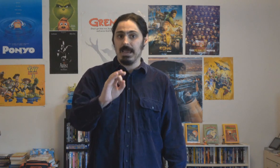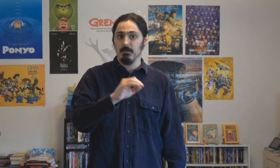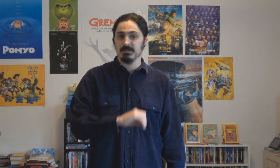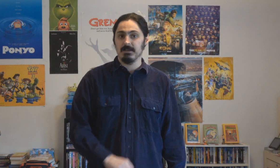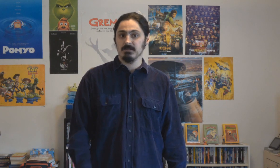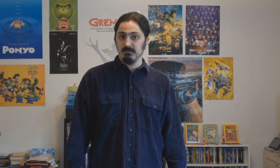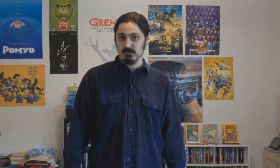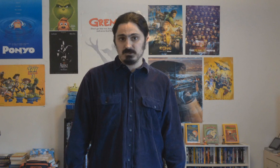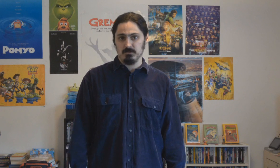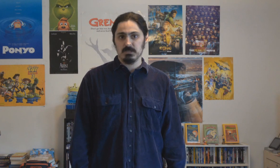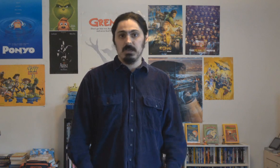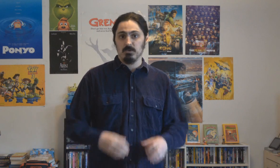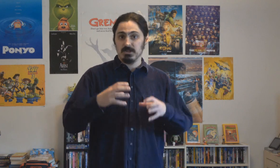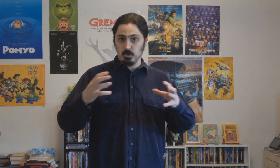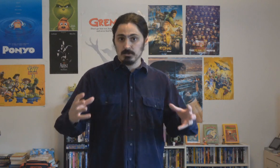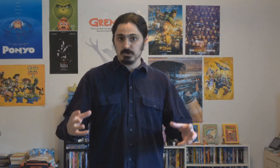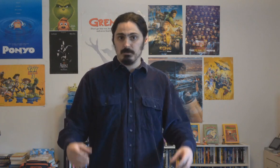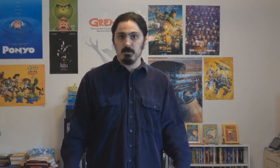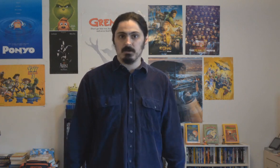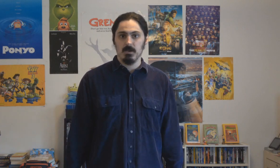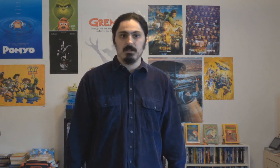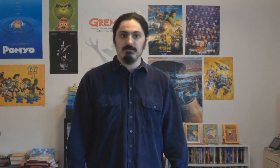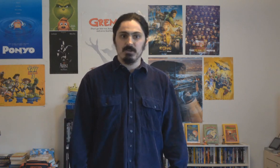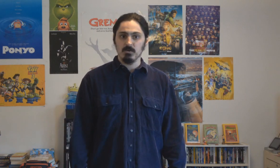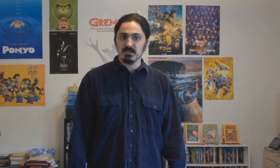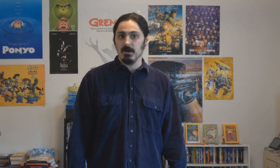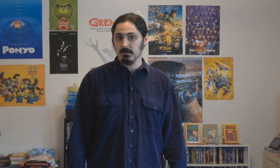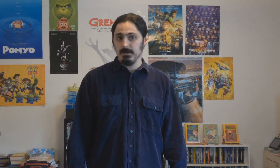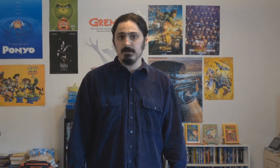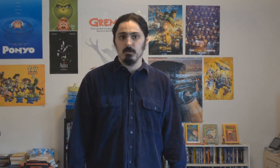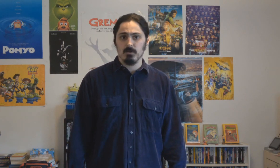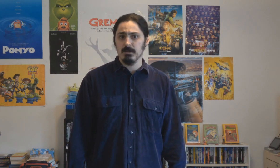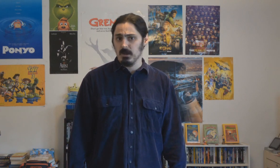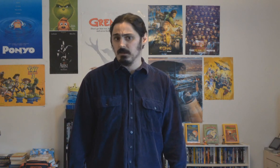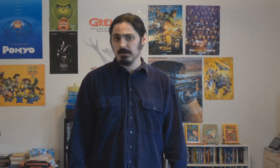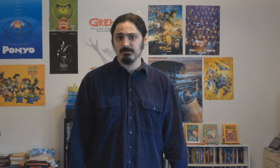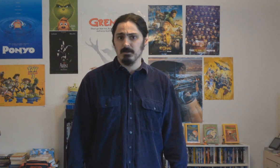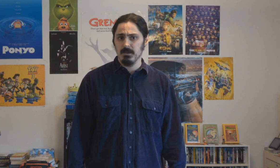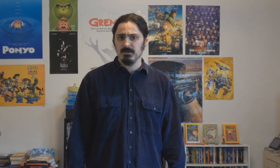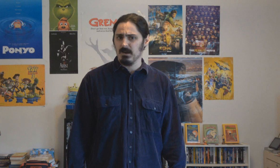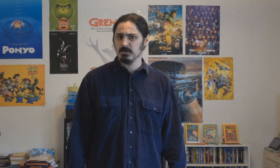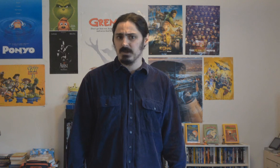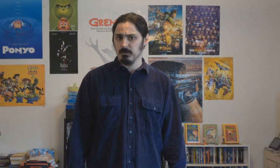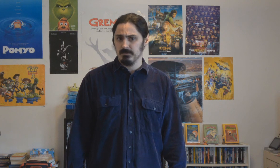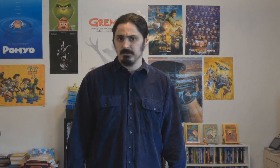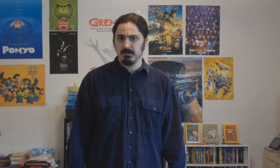Hannah Montana television series, in which I tore the show apart. That video is not online anymore, and not long after I made it, I was not proud of it.